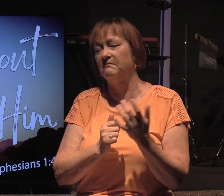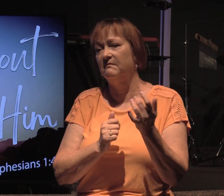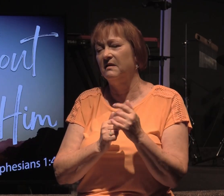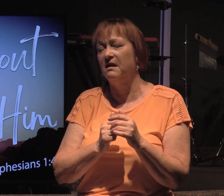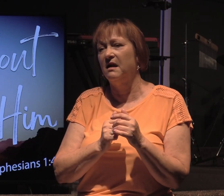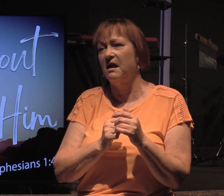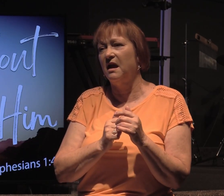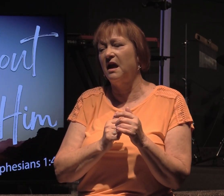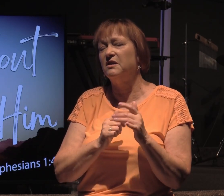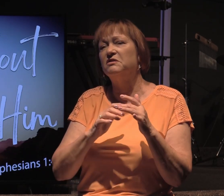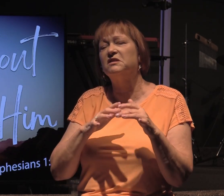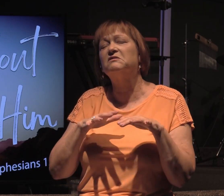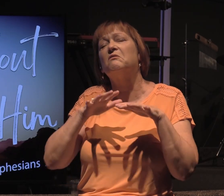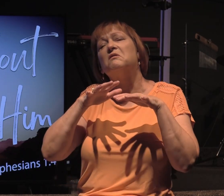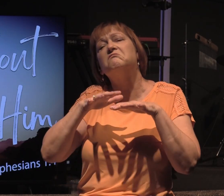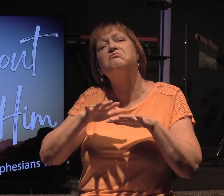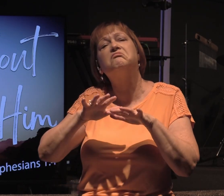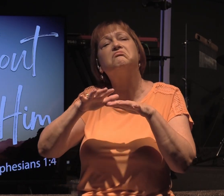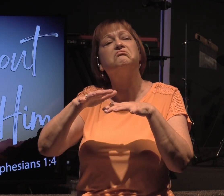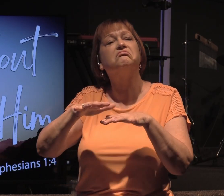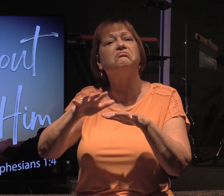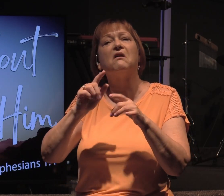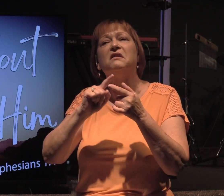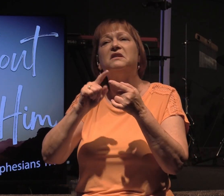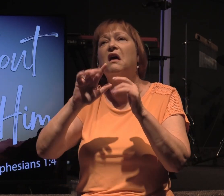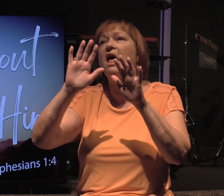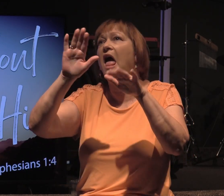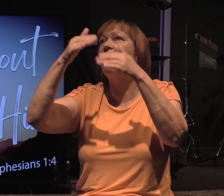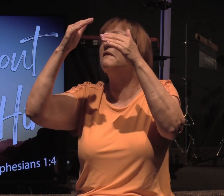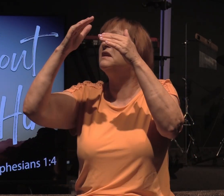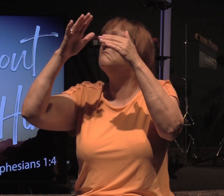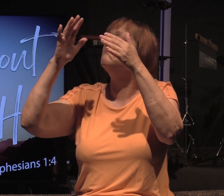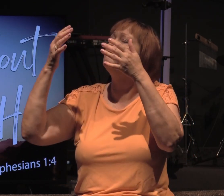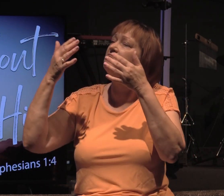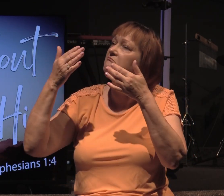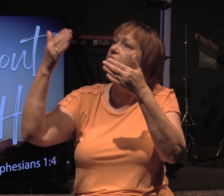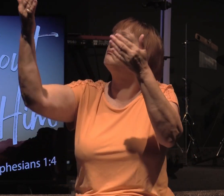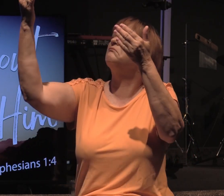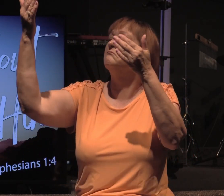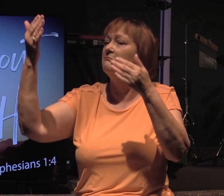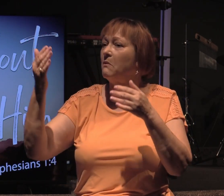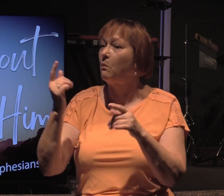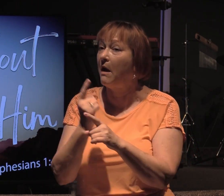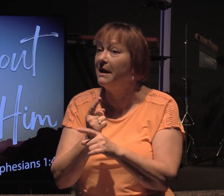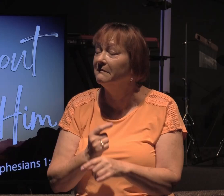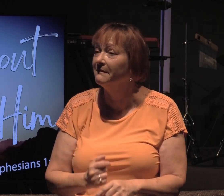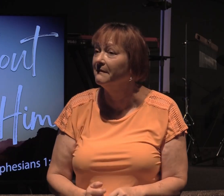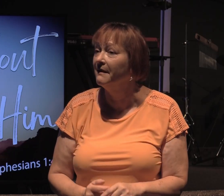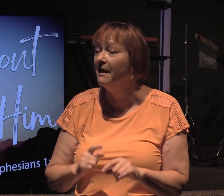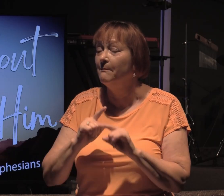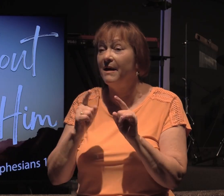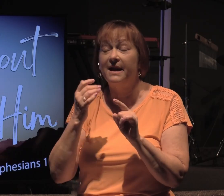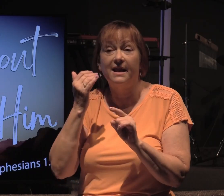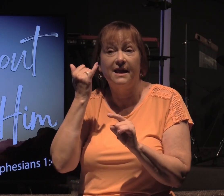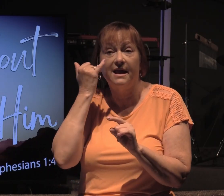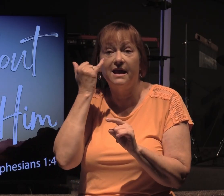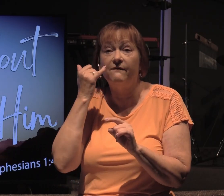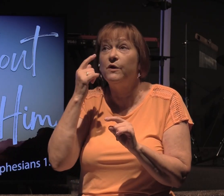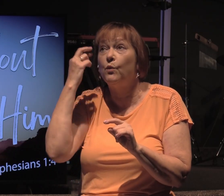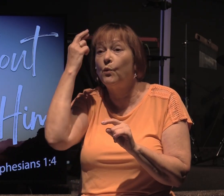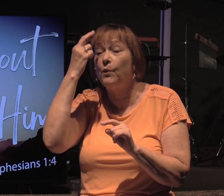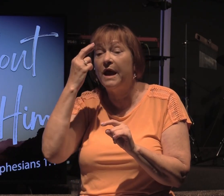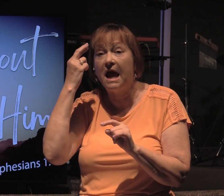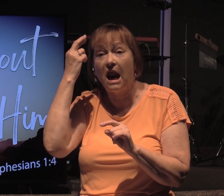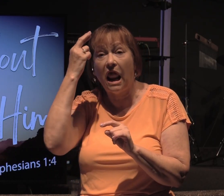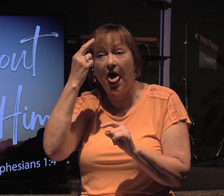you're just kind of gliding through until you get to heaven, and there you're going to be. Right? But if you realize